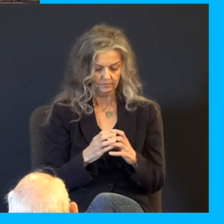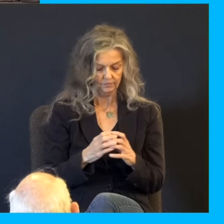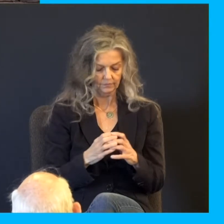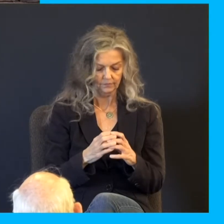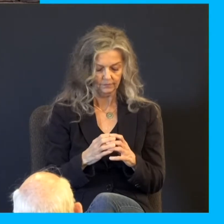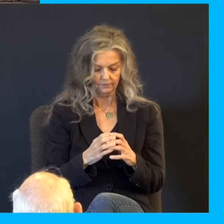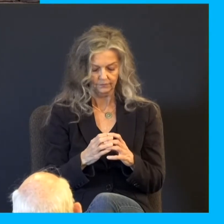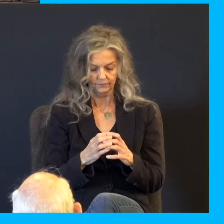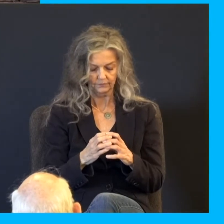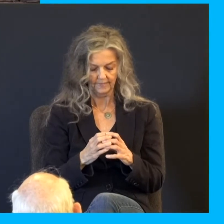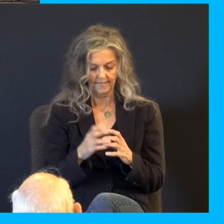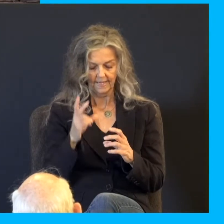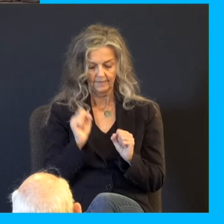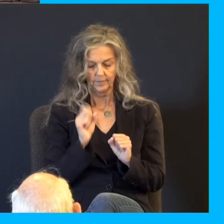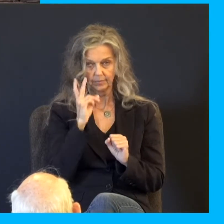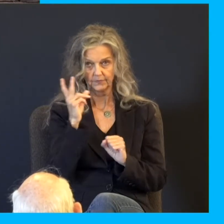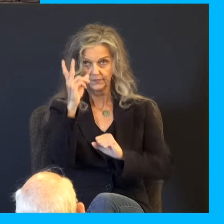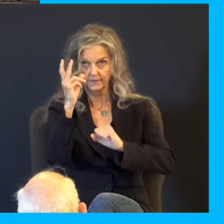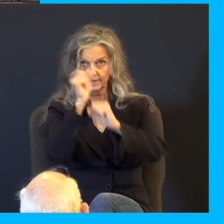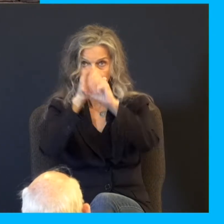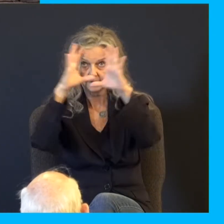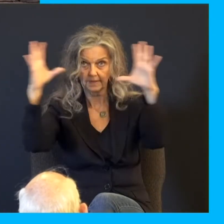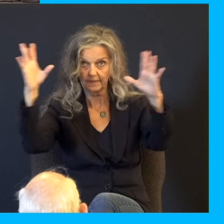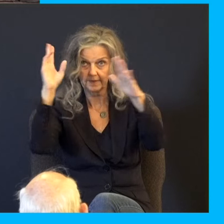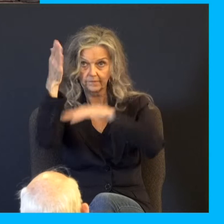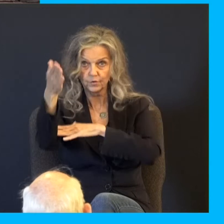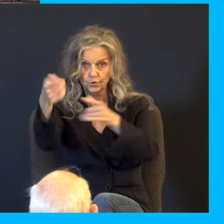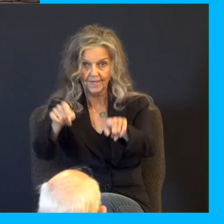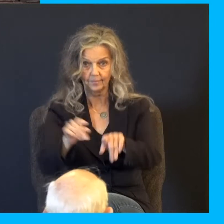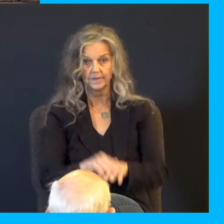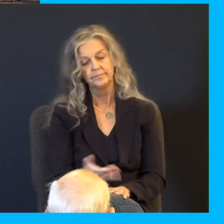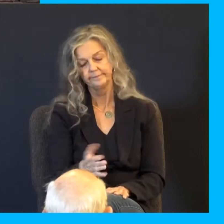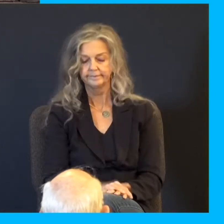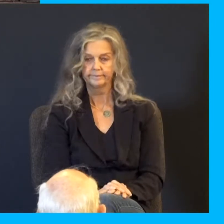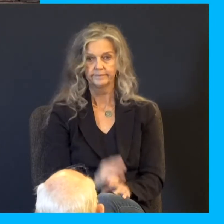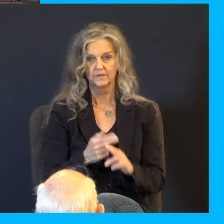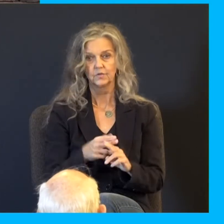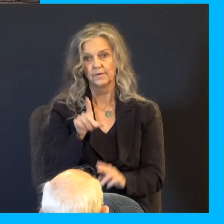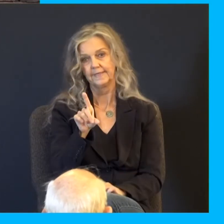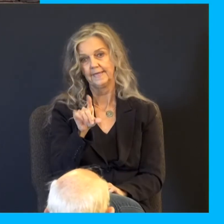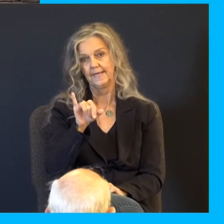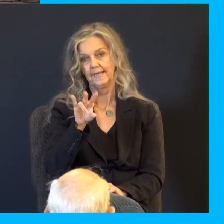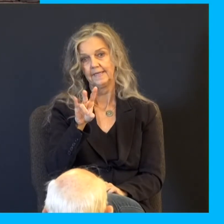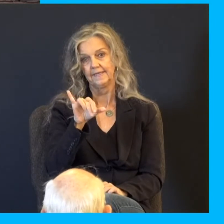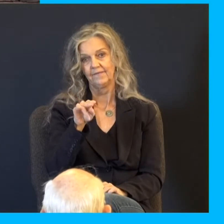future things that were coming by staring at these cups. So this is something noted by historians, and this is the idea of what's being said here. Take my cup that